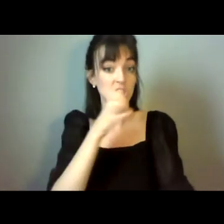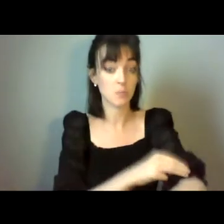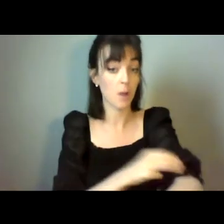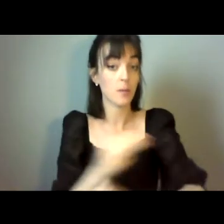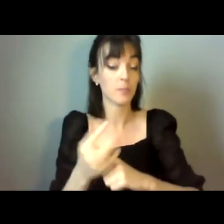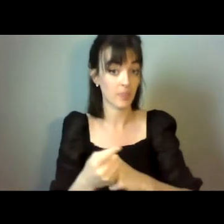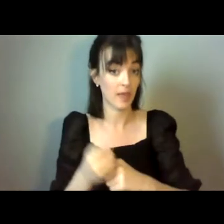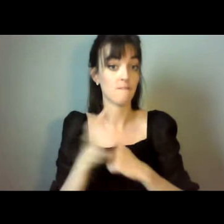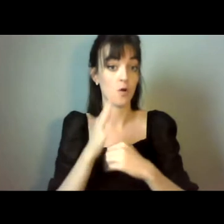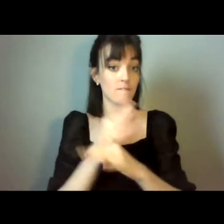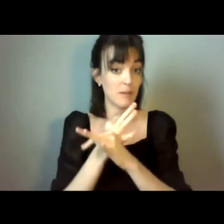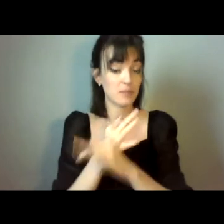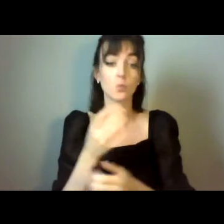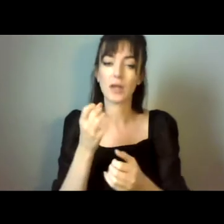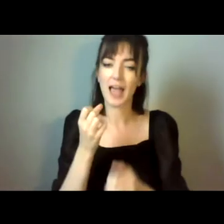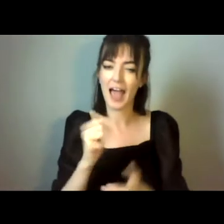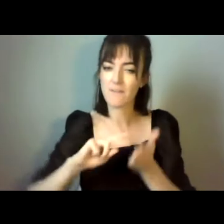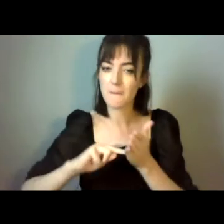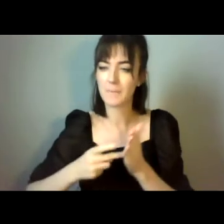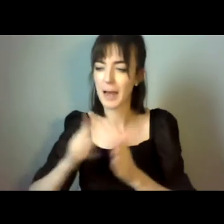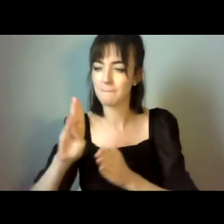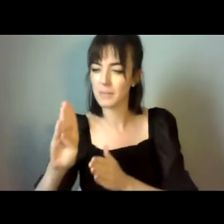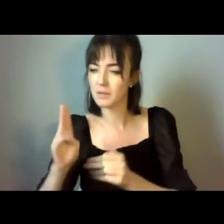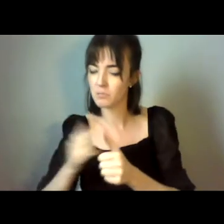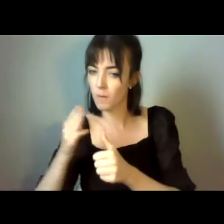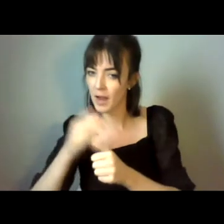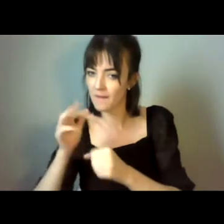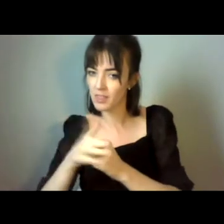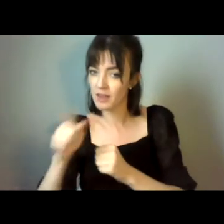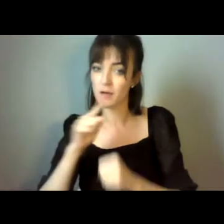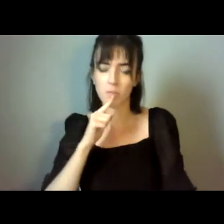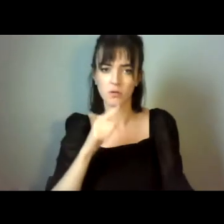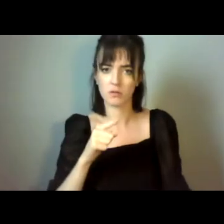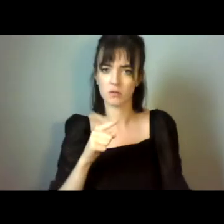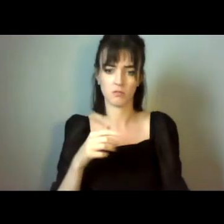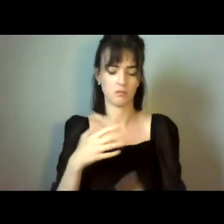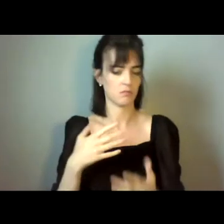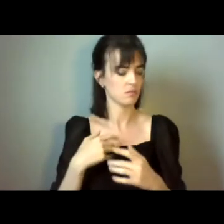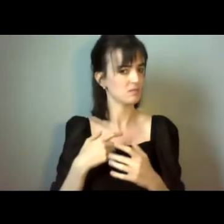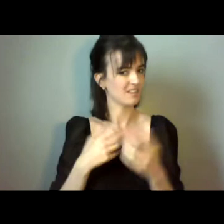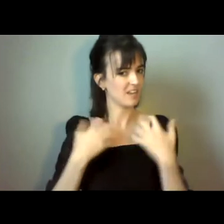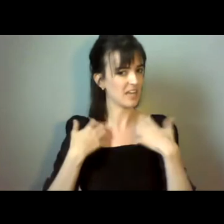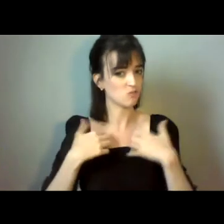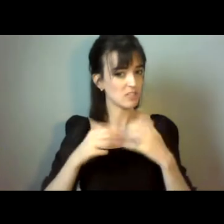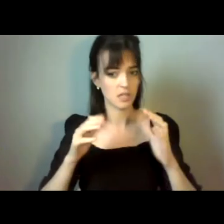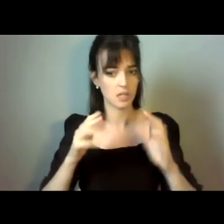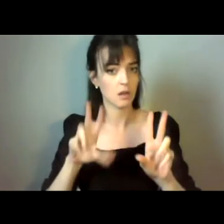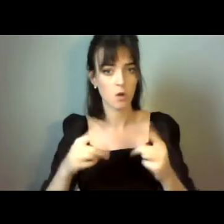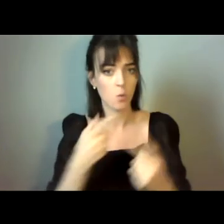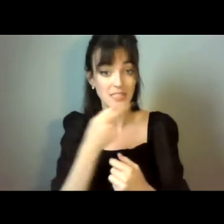do have plan B in operation to prepare for it, but it's extraordinary that nobody's actually said, OK, this is what we think we should do about this.